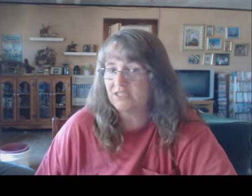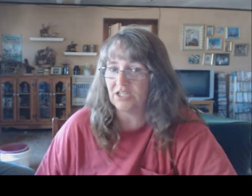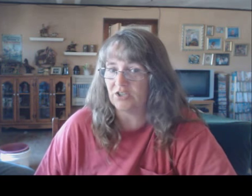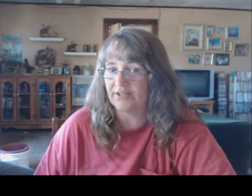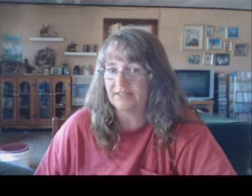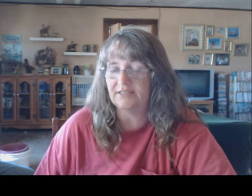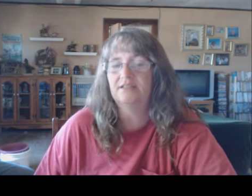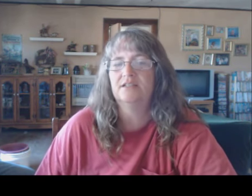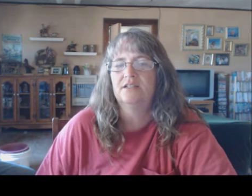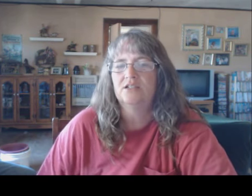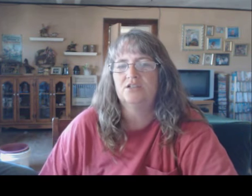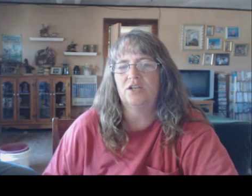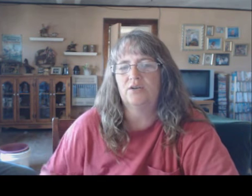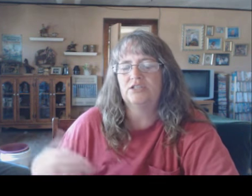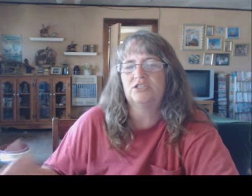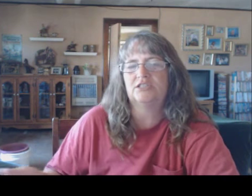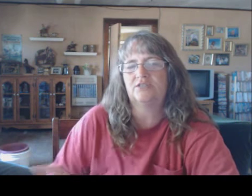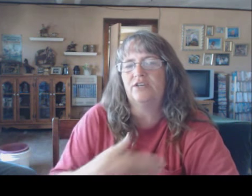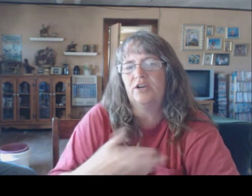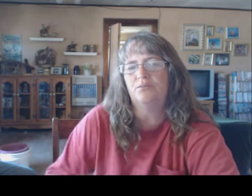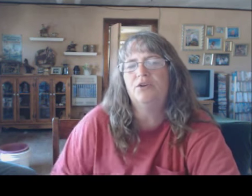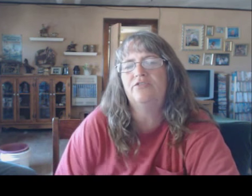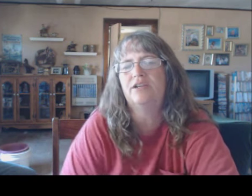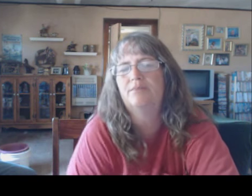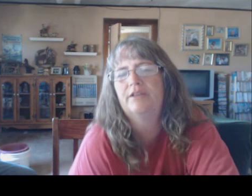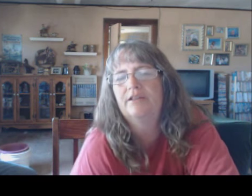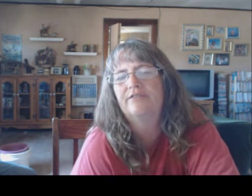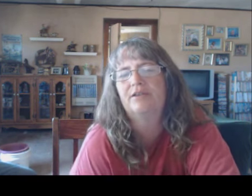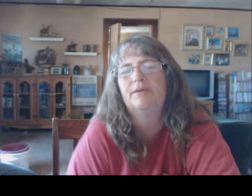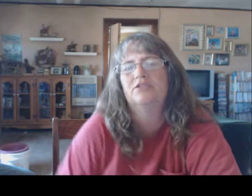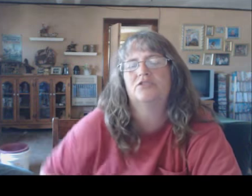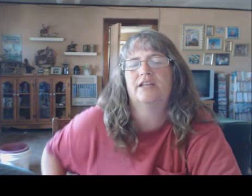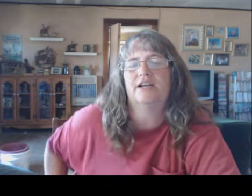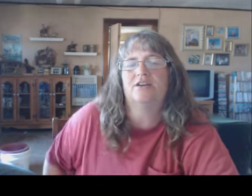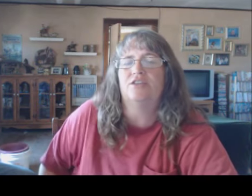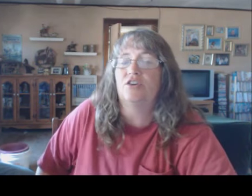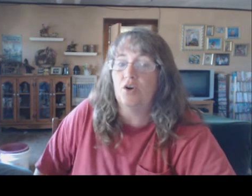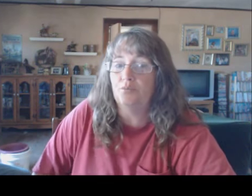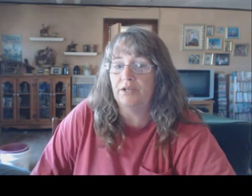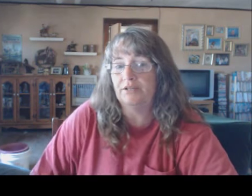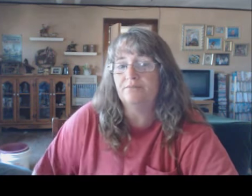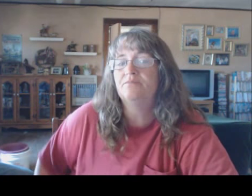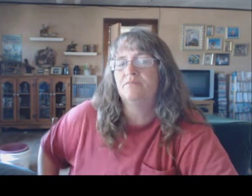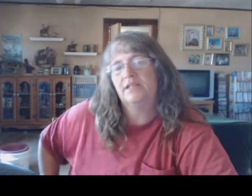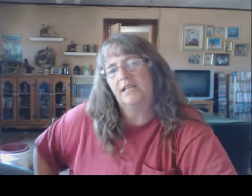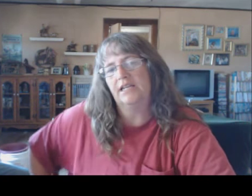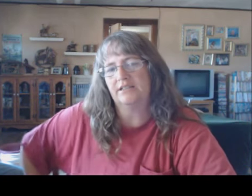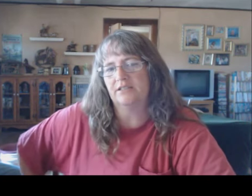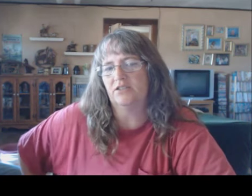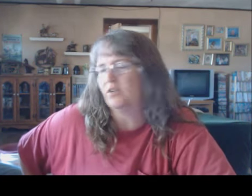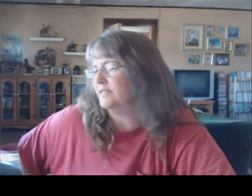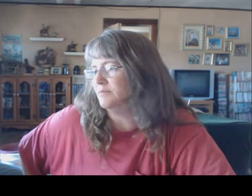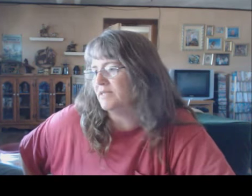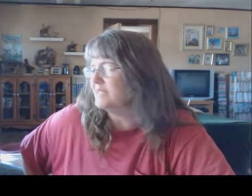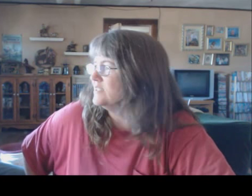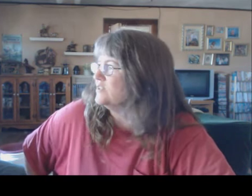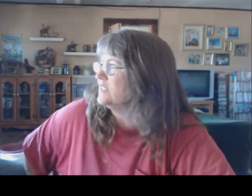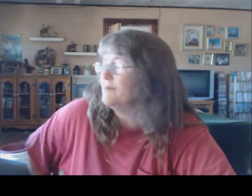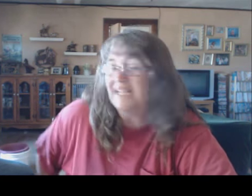he's not crazy. So, it's just if we go to move him and then the females are there and they're open. He gets a little crazy. But that's the only time.